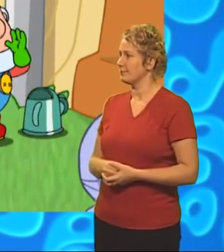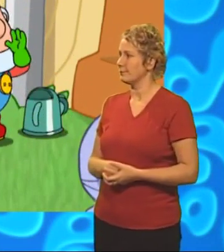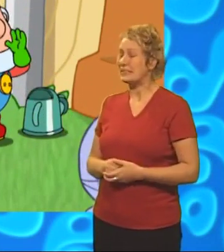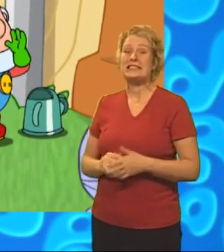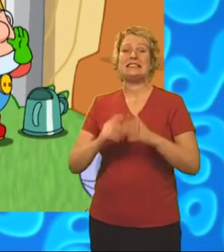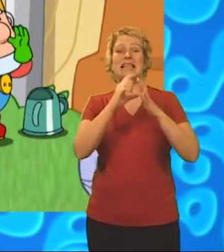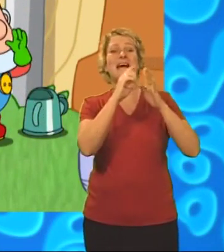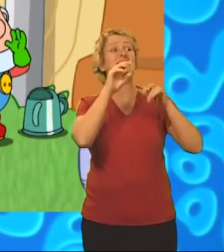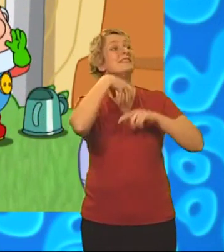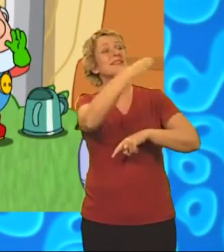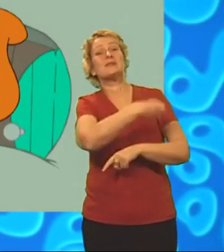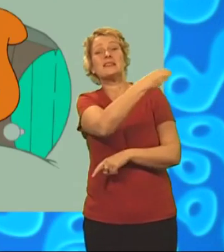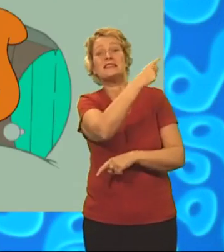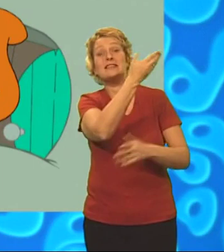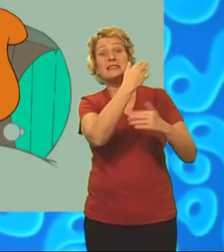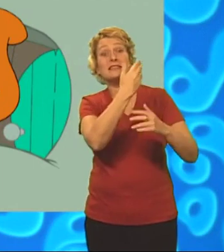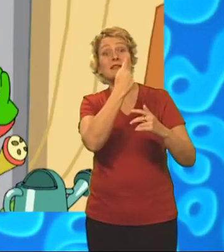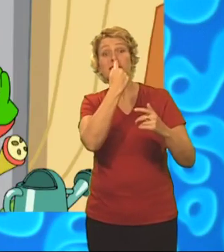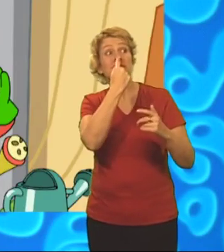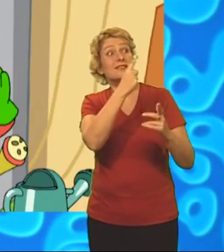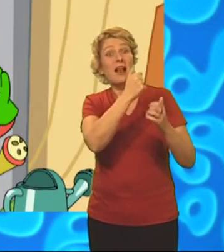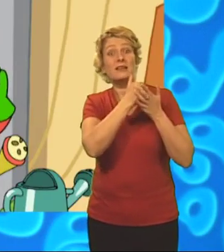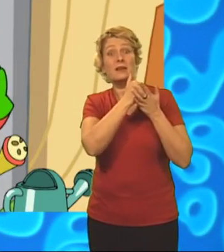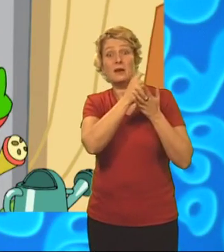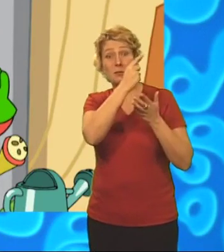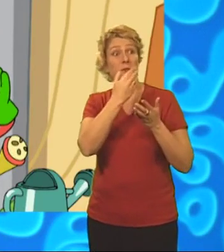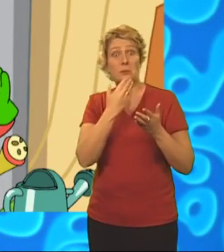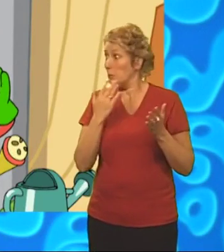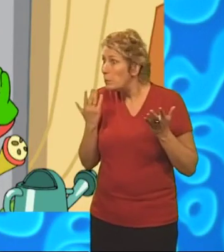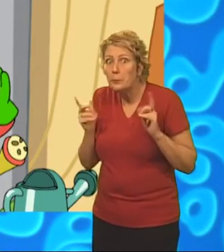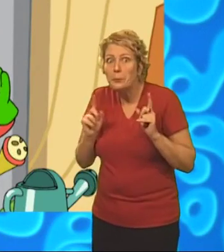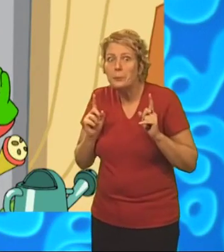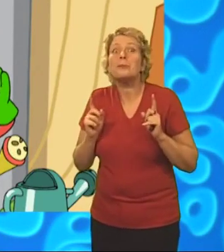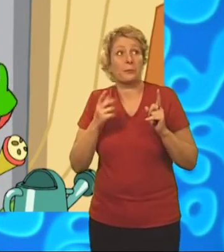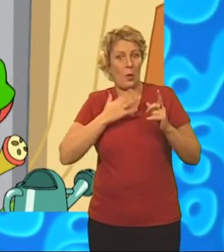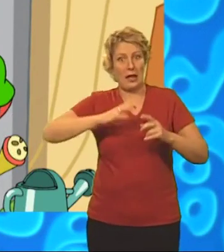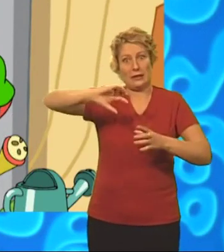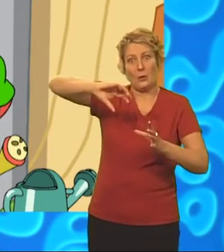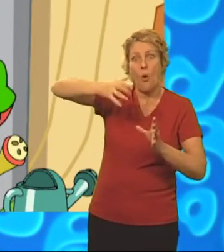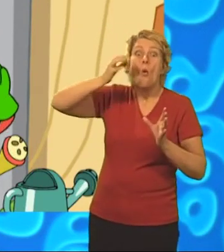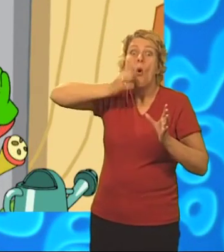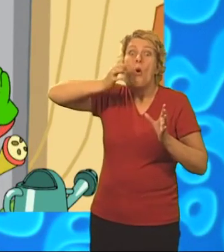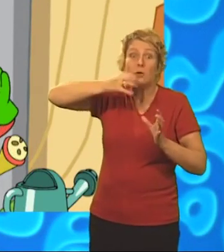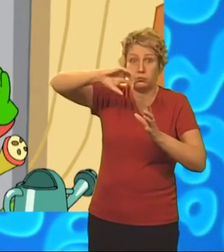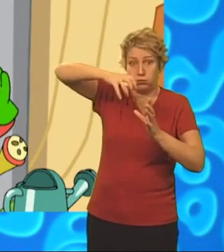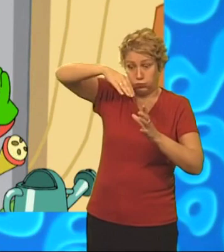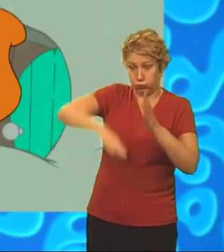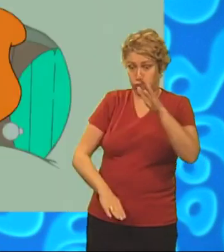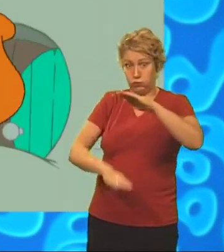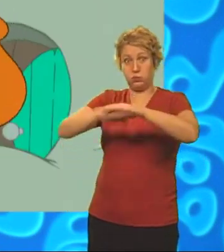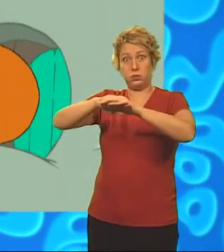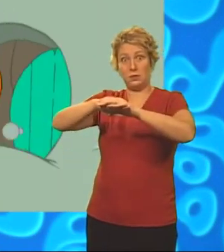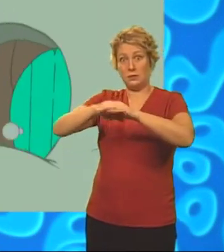Daphne? Have you got a mow? Of course. Could you turn the tap on for me? We need to fill these watering cans.